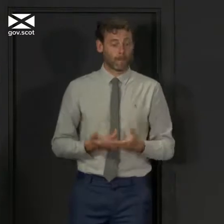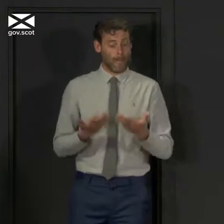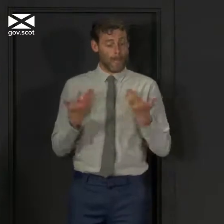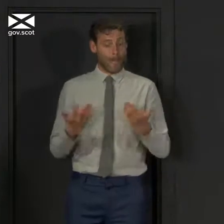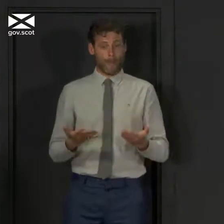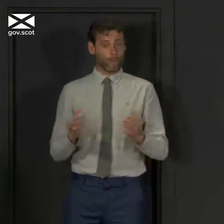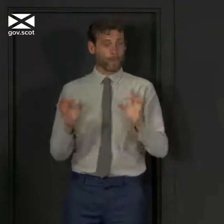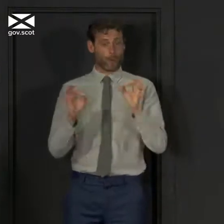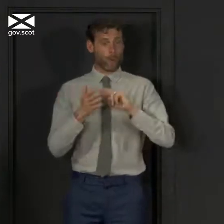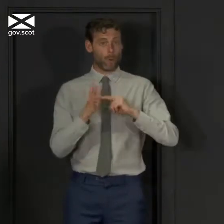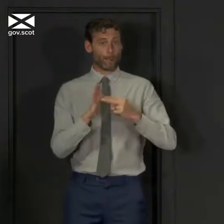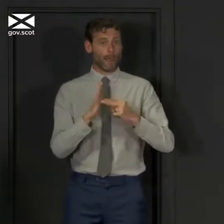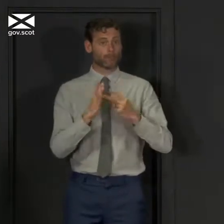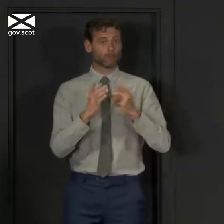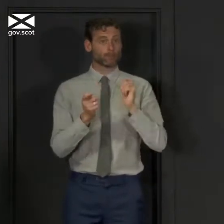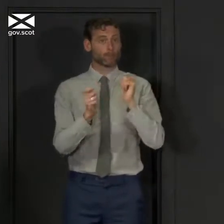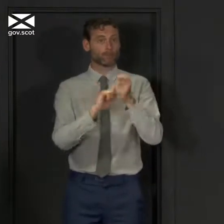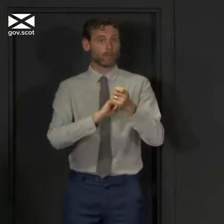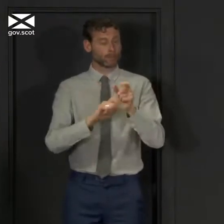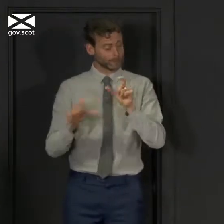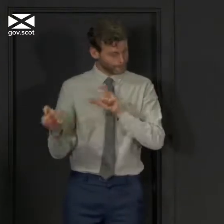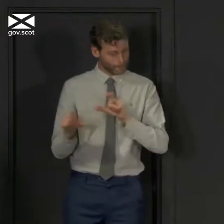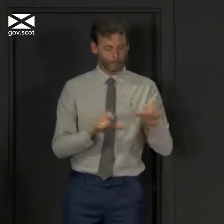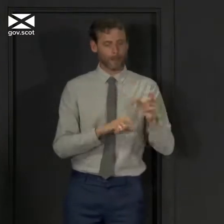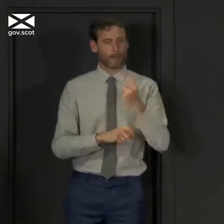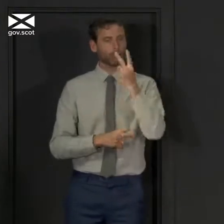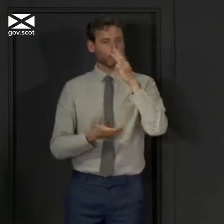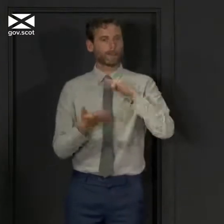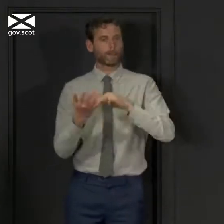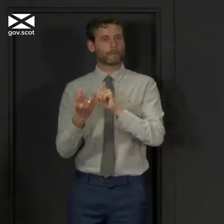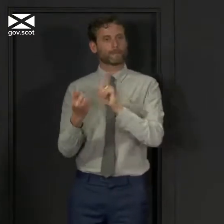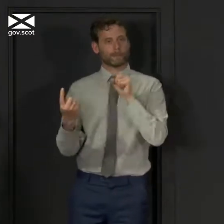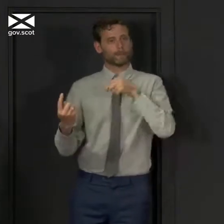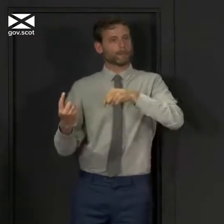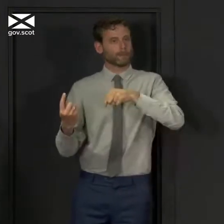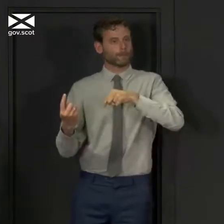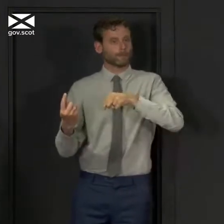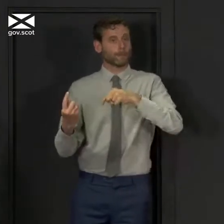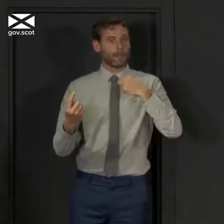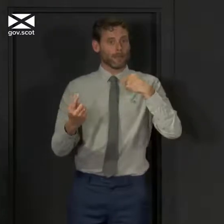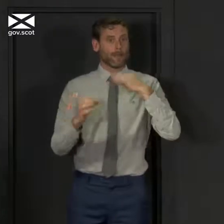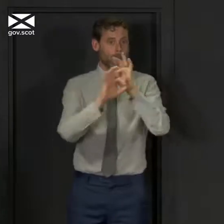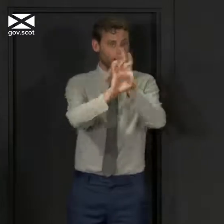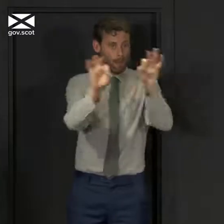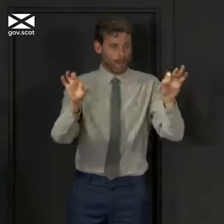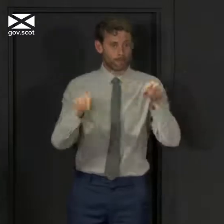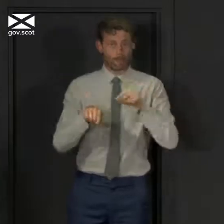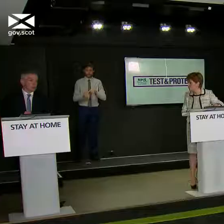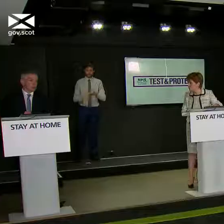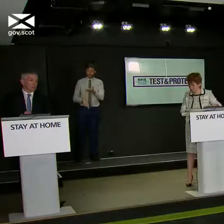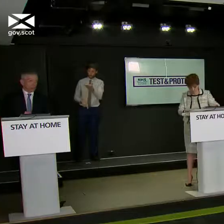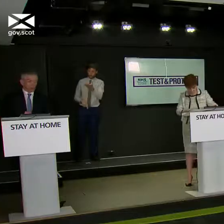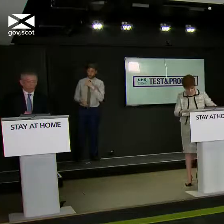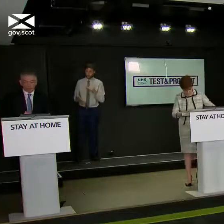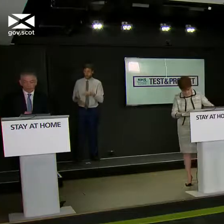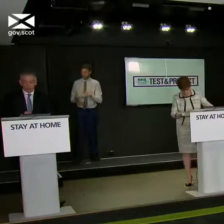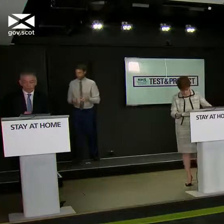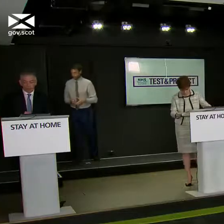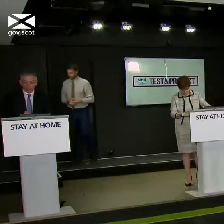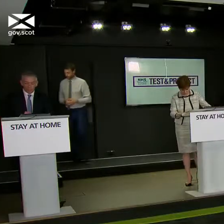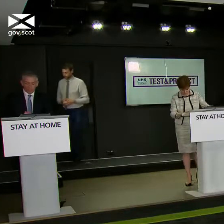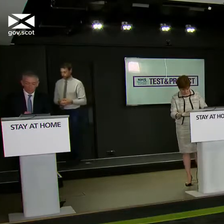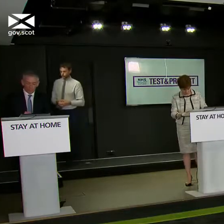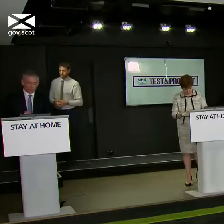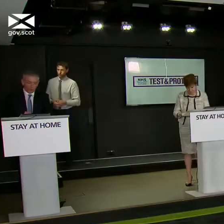plans to do that at the moment, two metres is the distance that I am asking people to abide by. Gregor, do you want to say more about it? No,